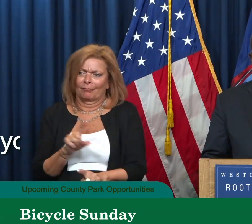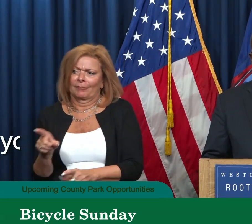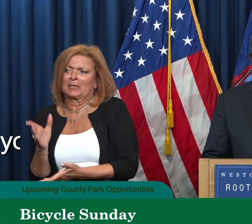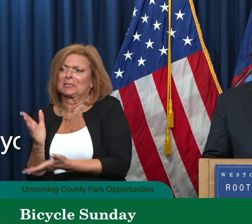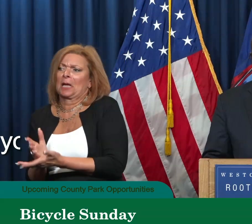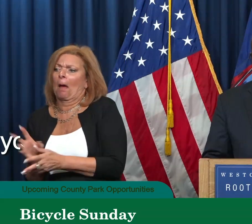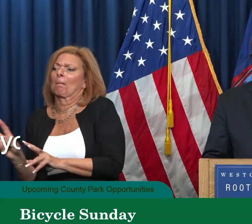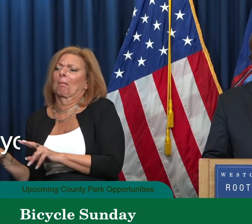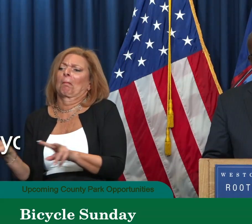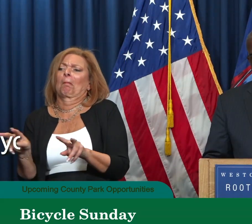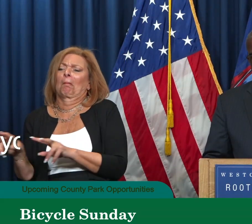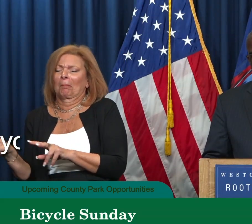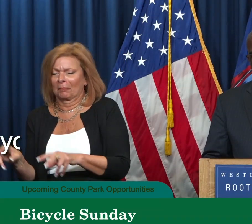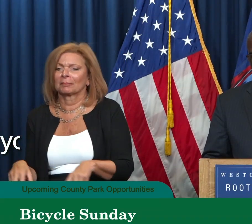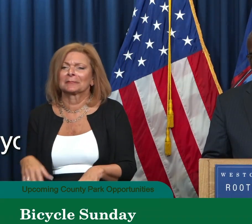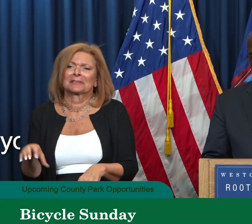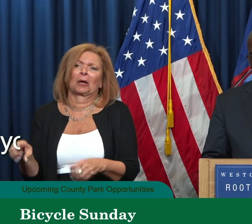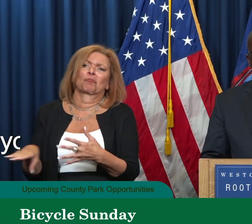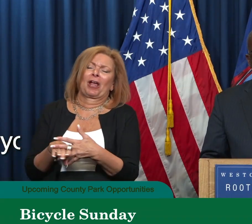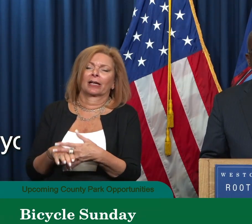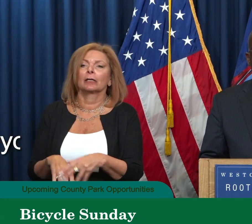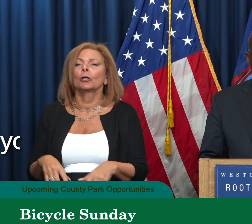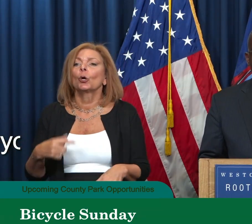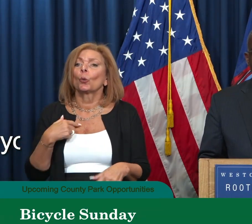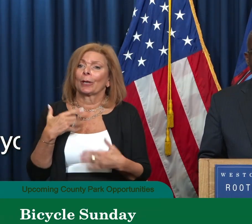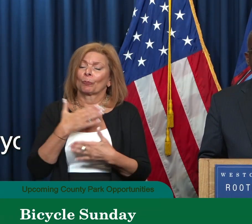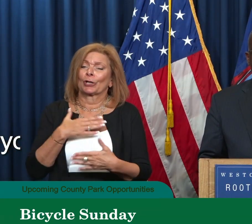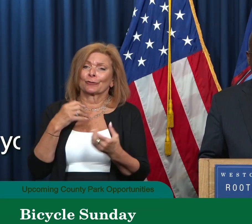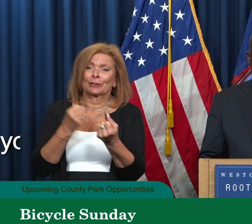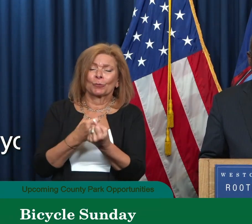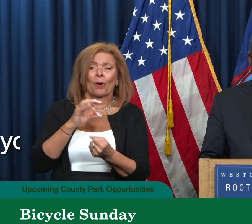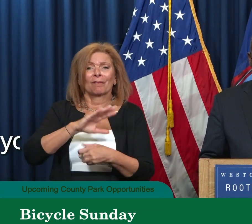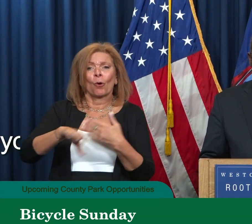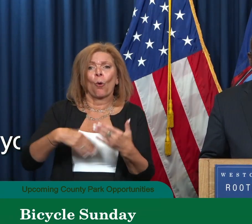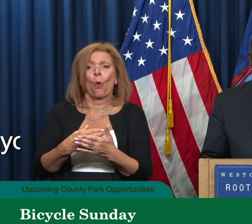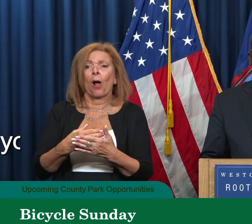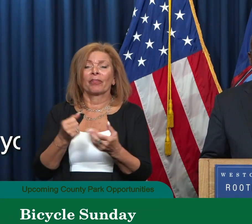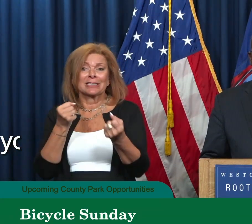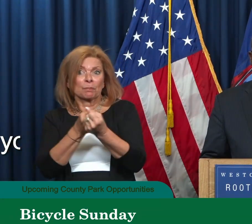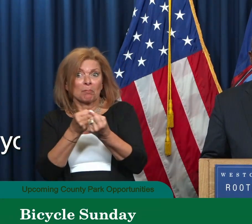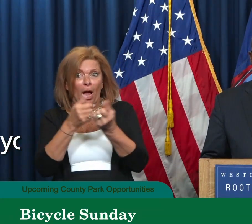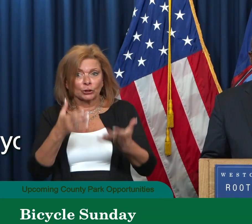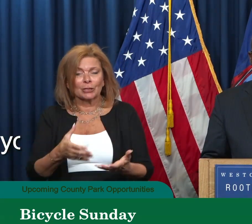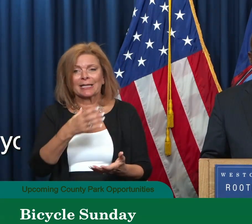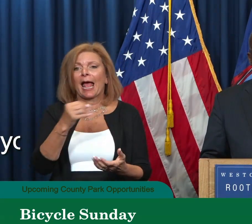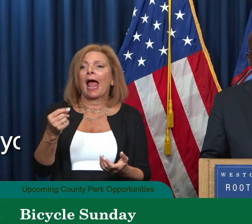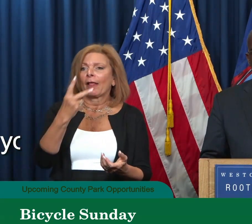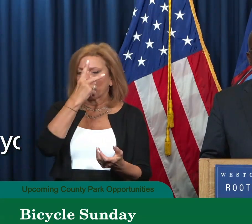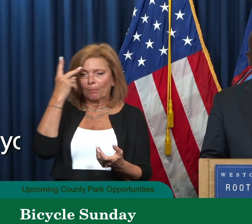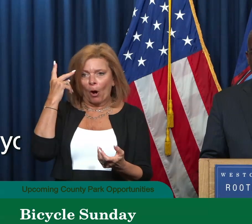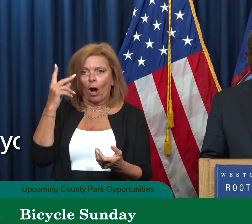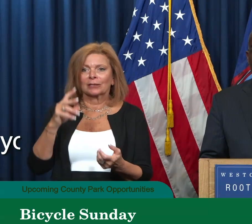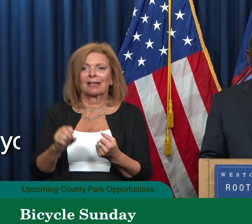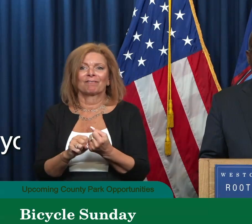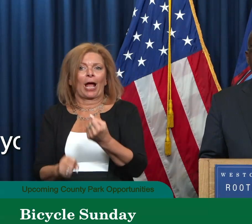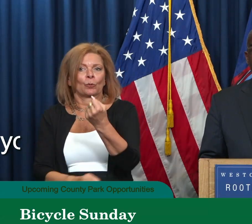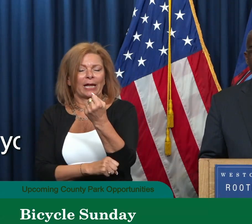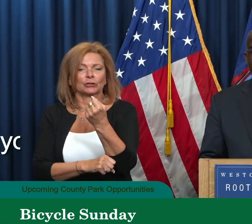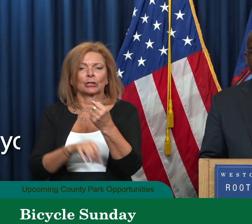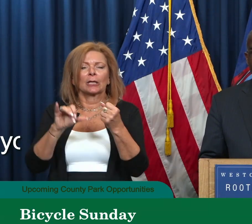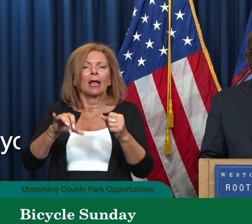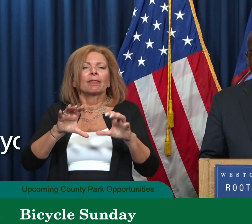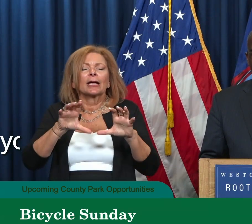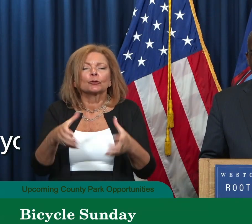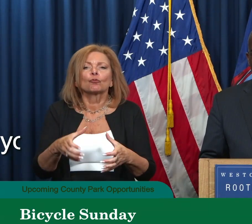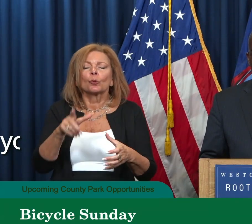break. And we certainly appreciate the support of all of our sponsors and specifically the Parks Foundation, which is the group that